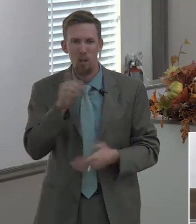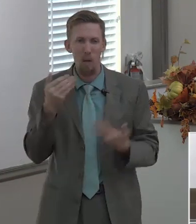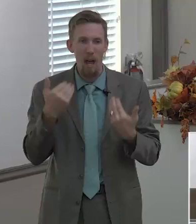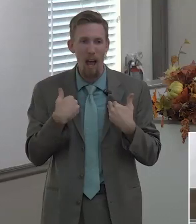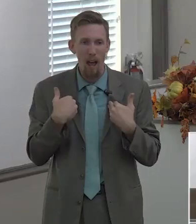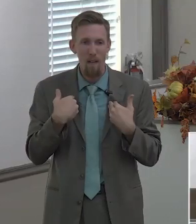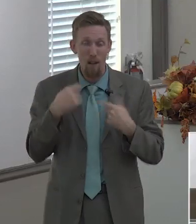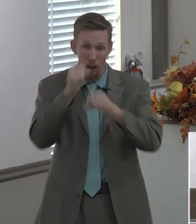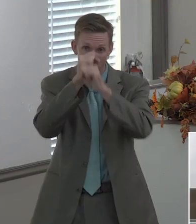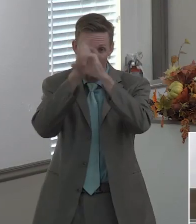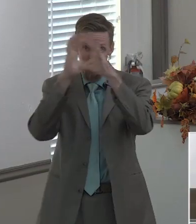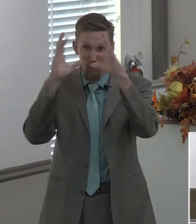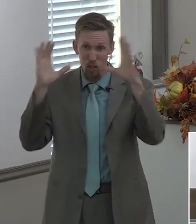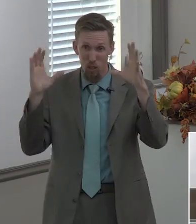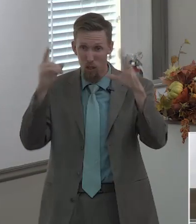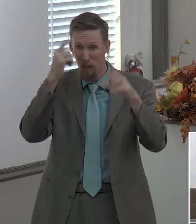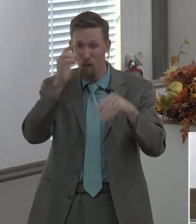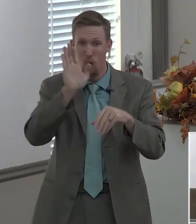is there a vision